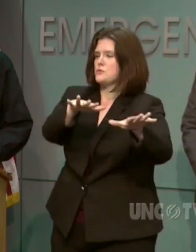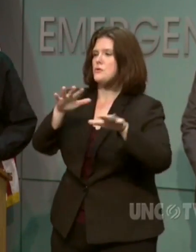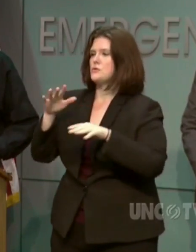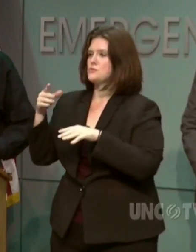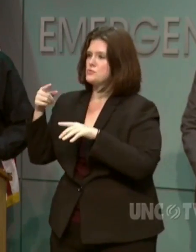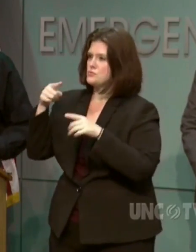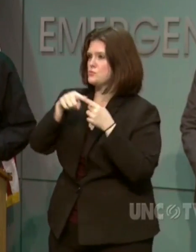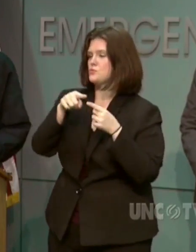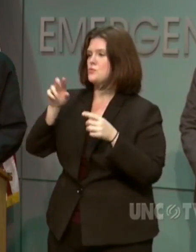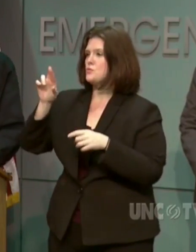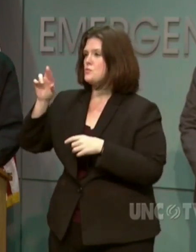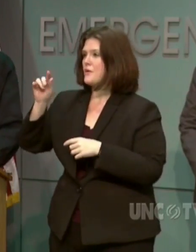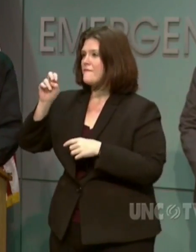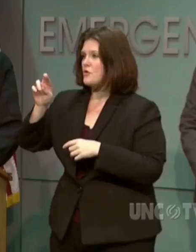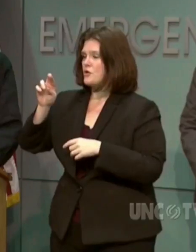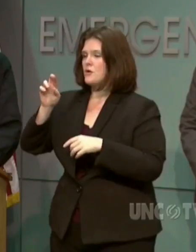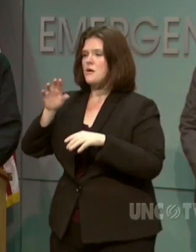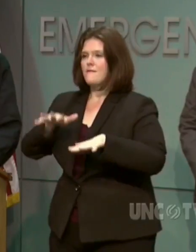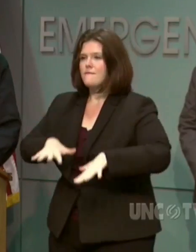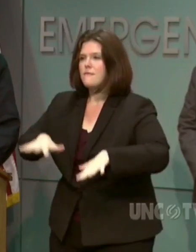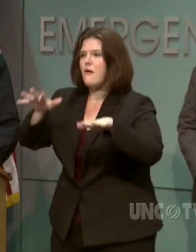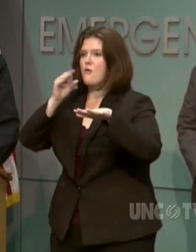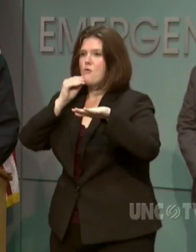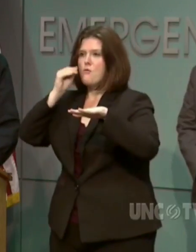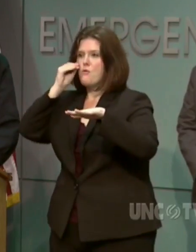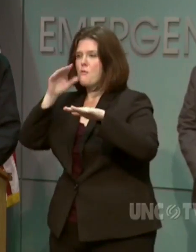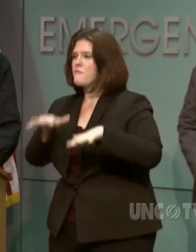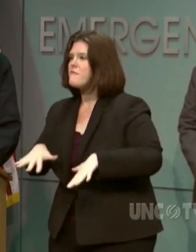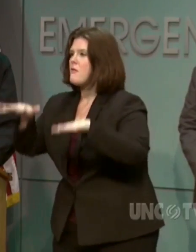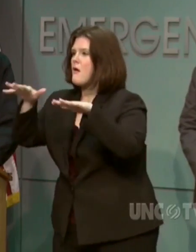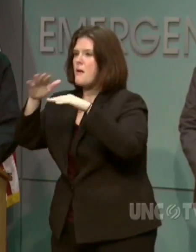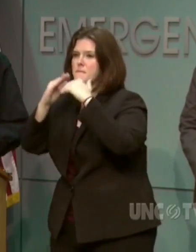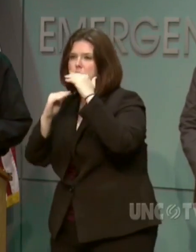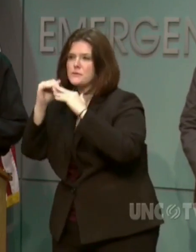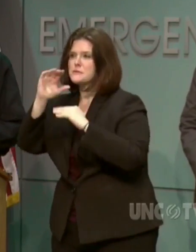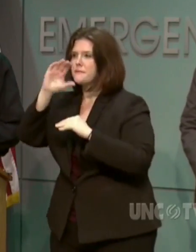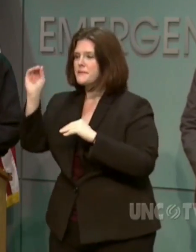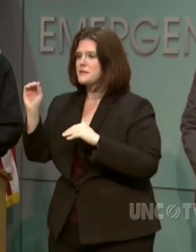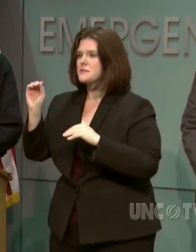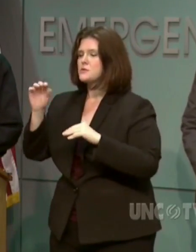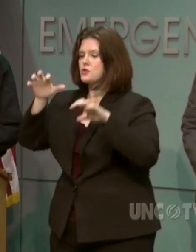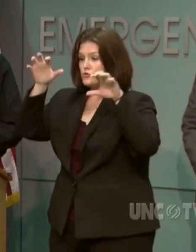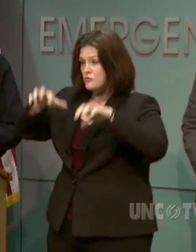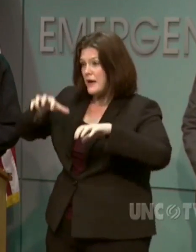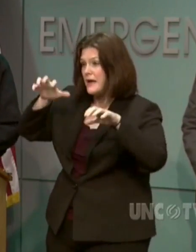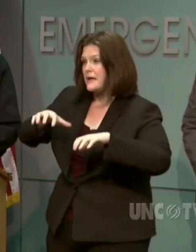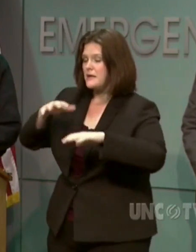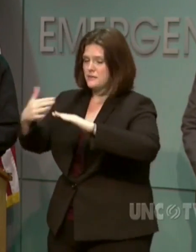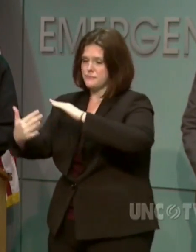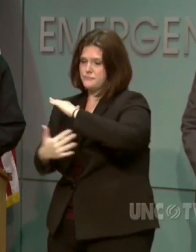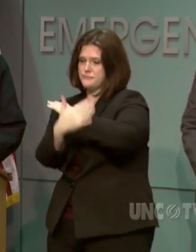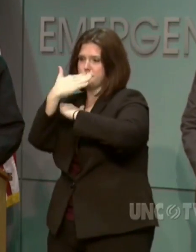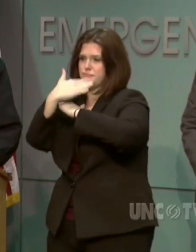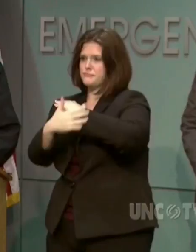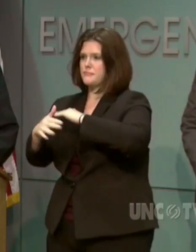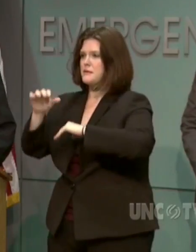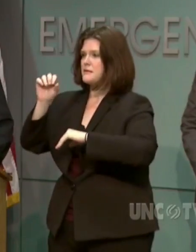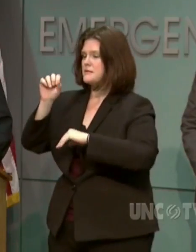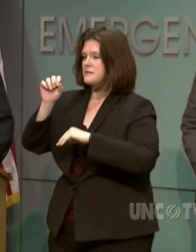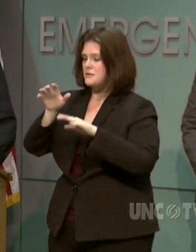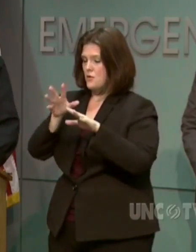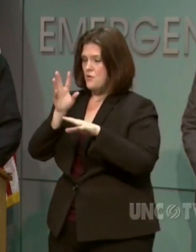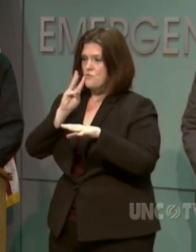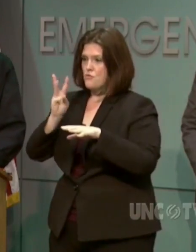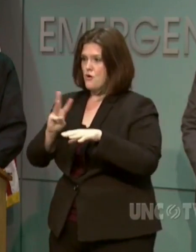structures. Rainwater and surge are forcing sounds and rivers over their banks.